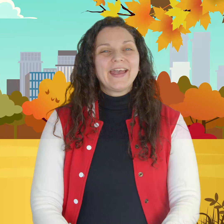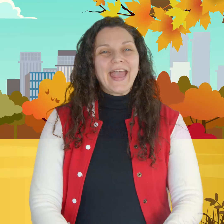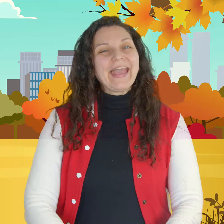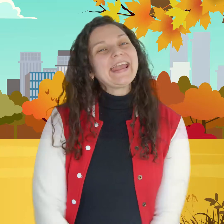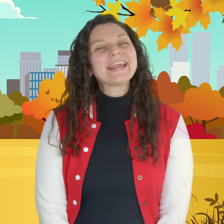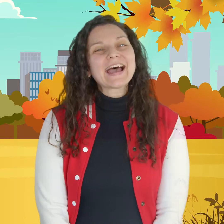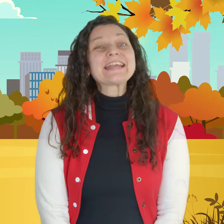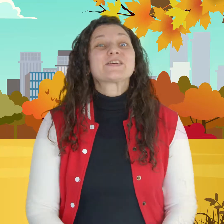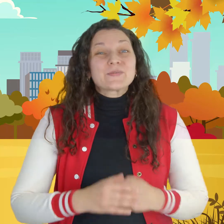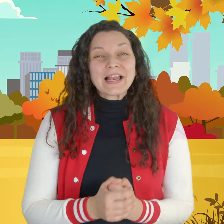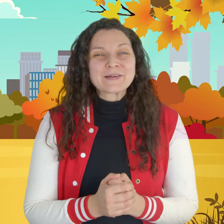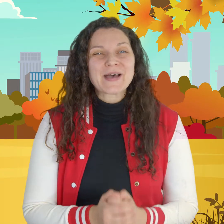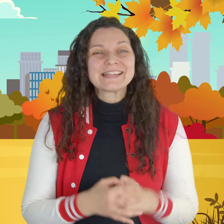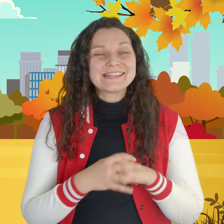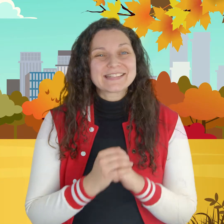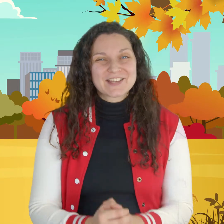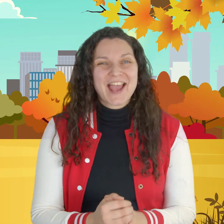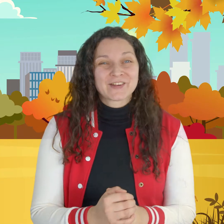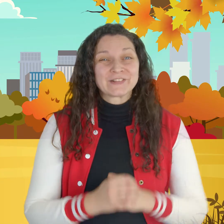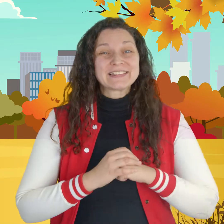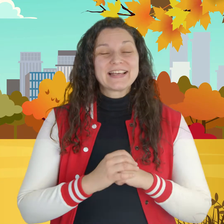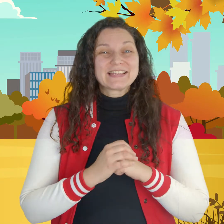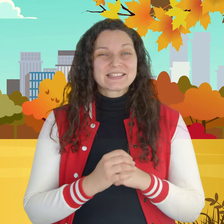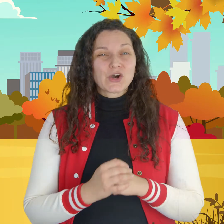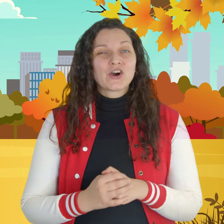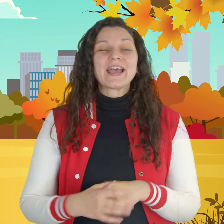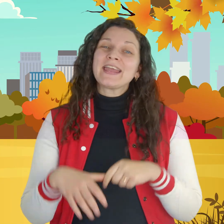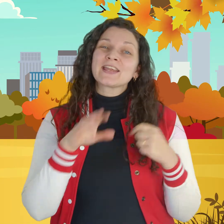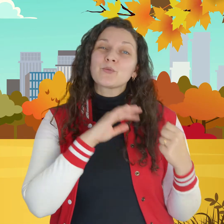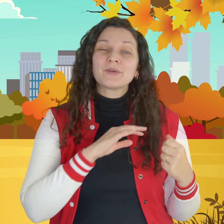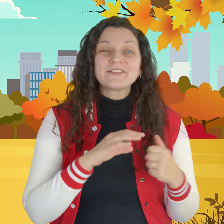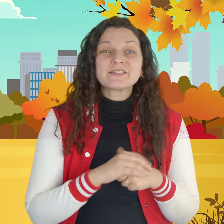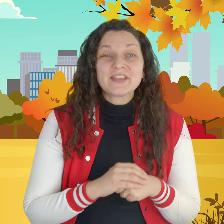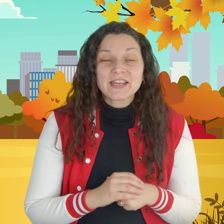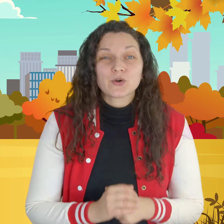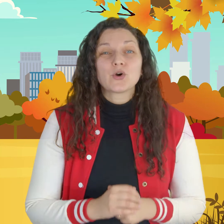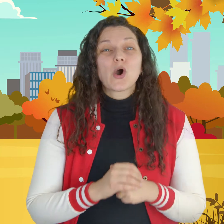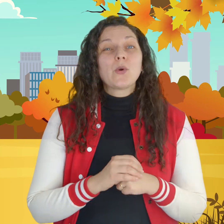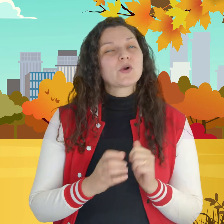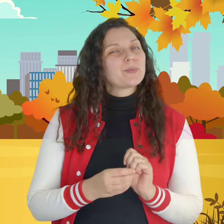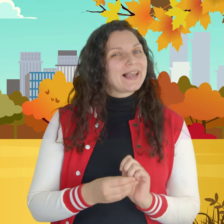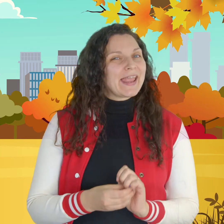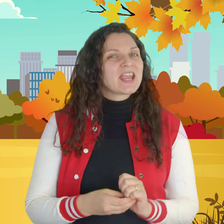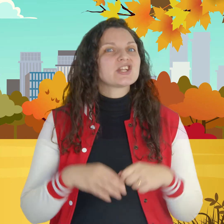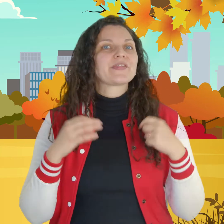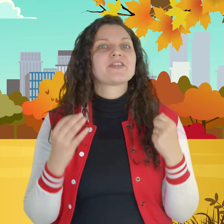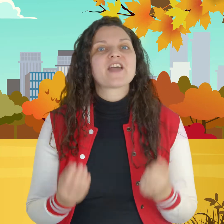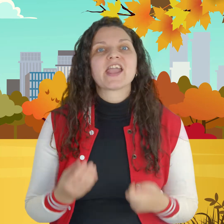hey guys welcome back to this channel so in a previous video we were playing the thank